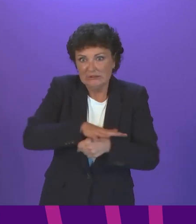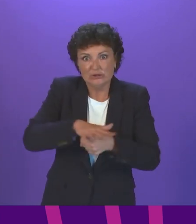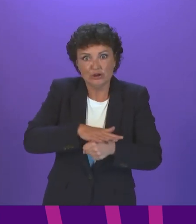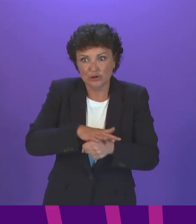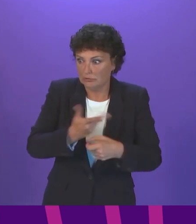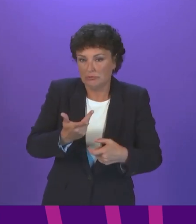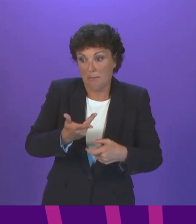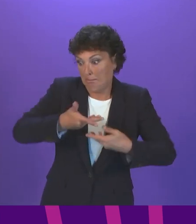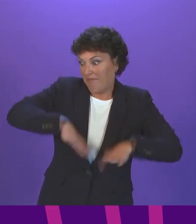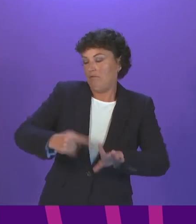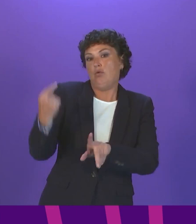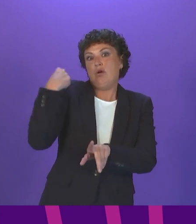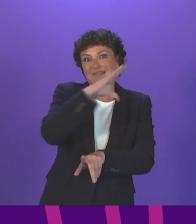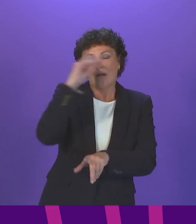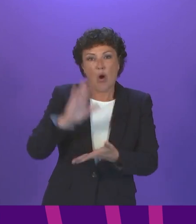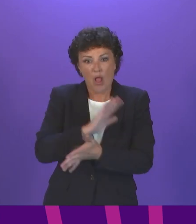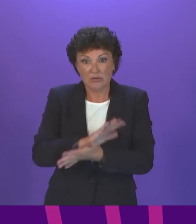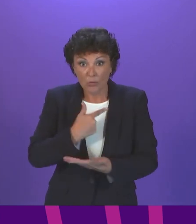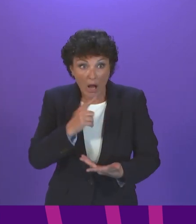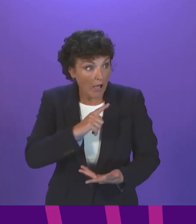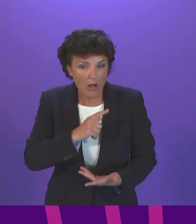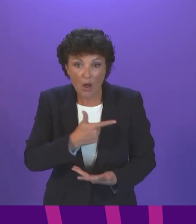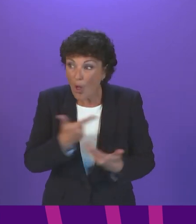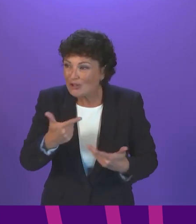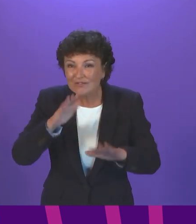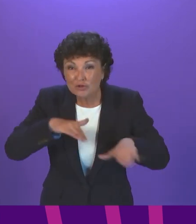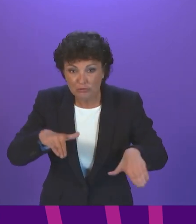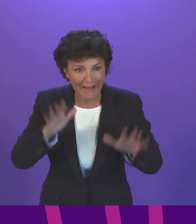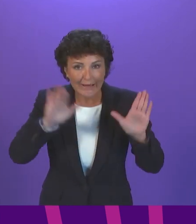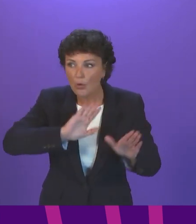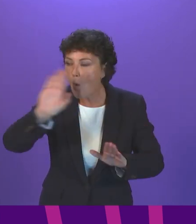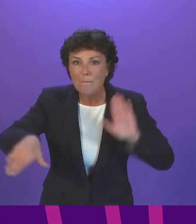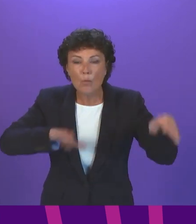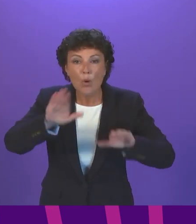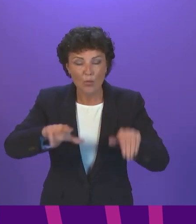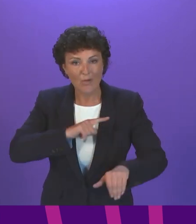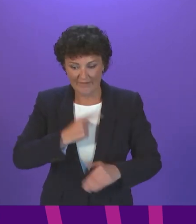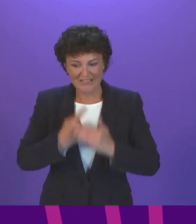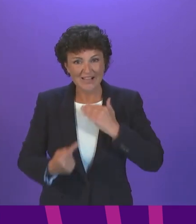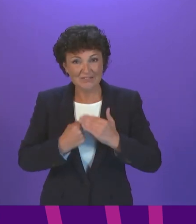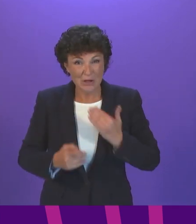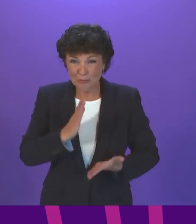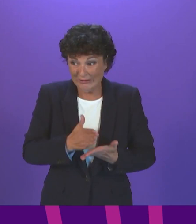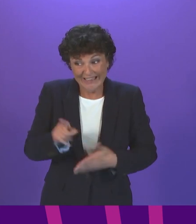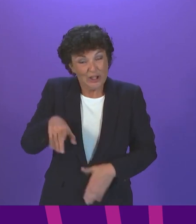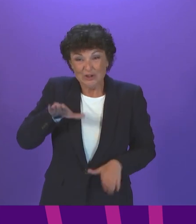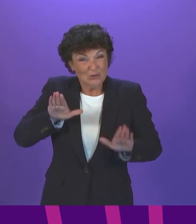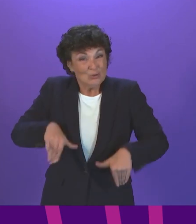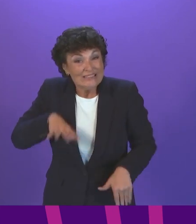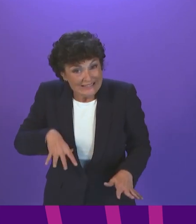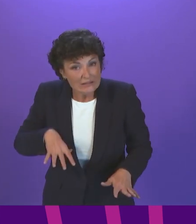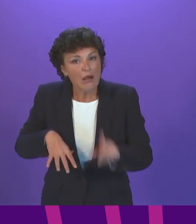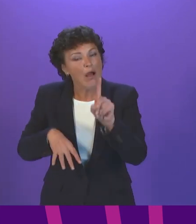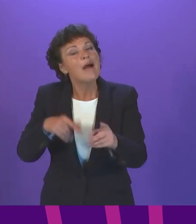the summer holidays, where lots of children have been required to self-isolate, where there was not a need for them to do that.